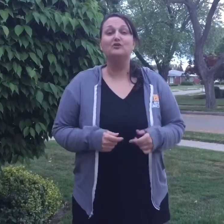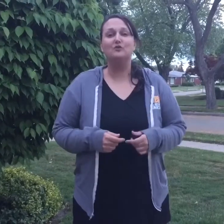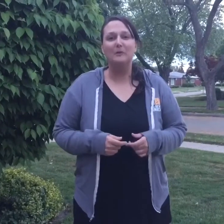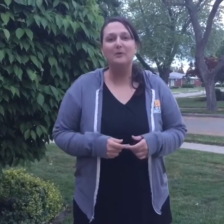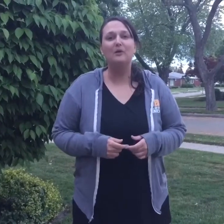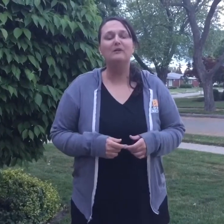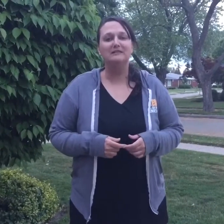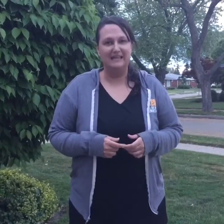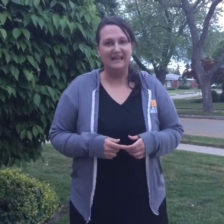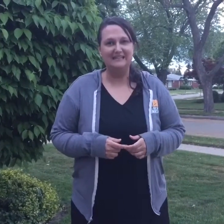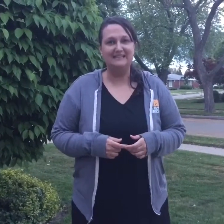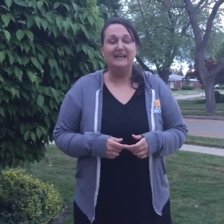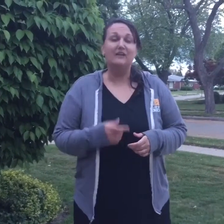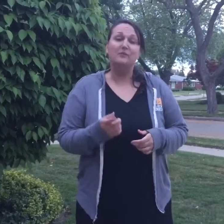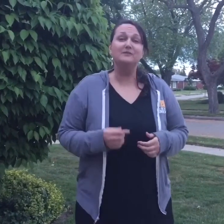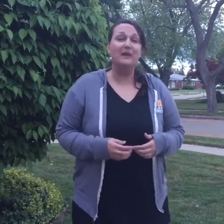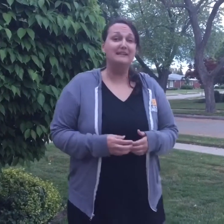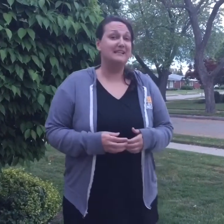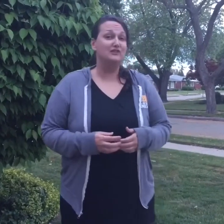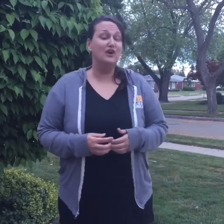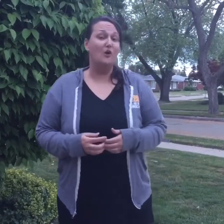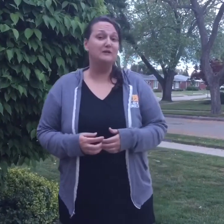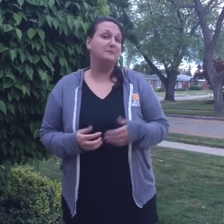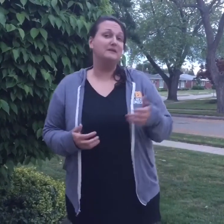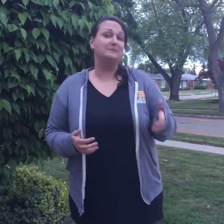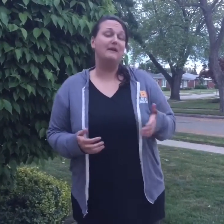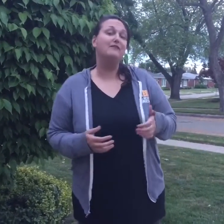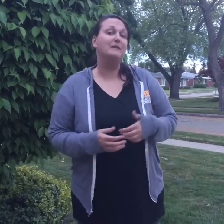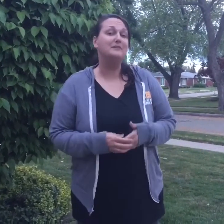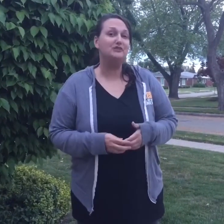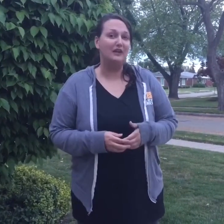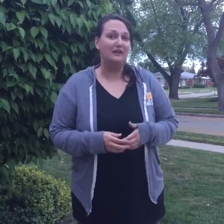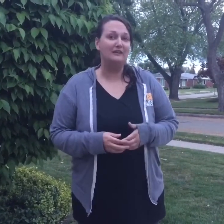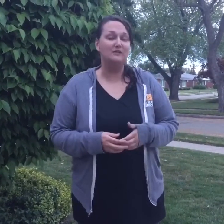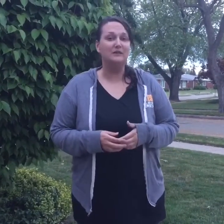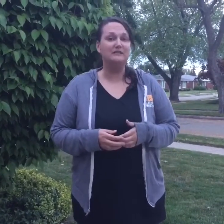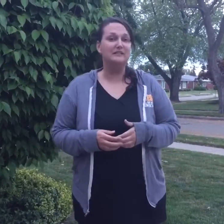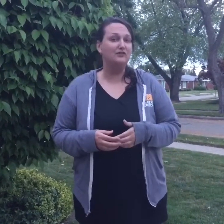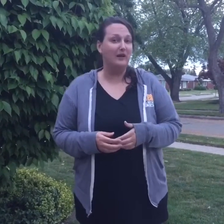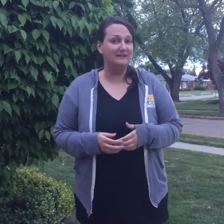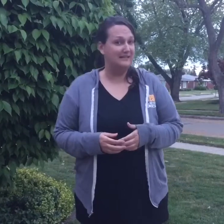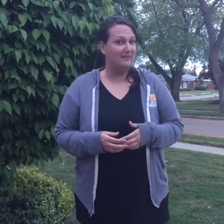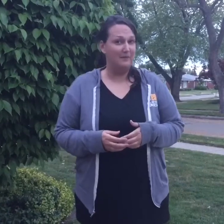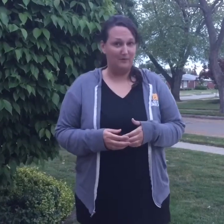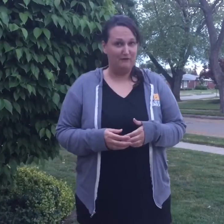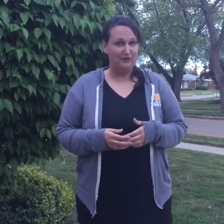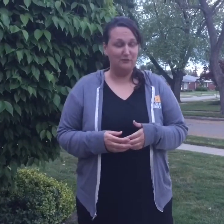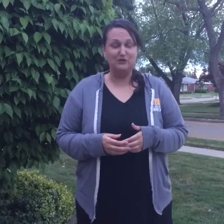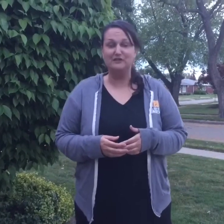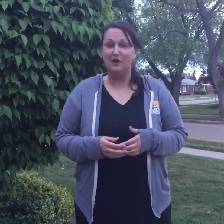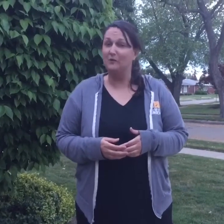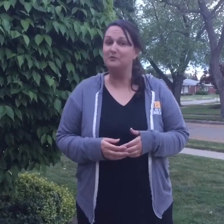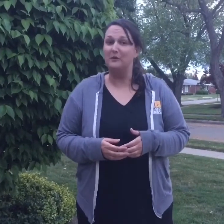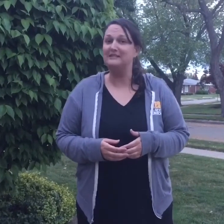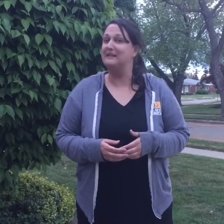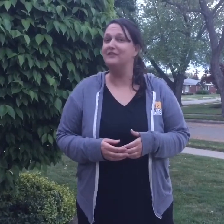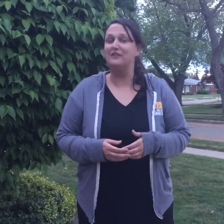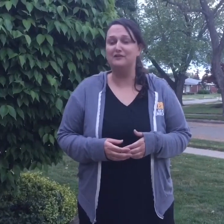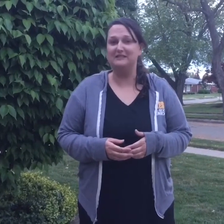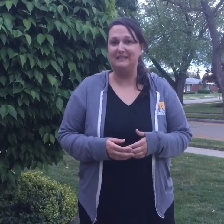triple tickets. Now the reason why I said show is because my friend, Ms. Sherry, is going to teach you how to say the memory verse, which is Psalm 27, 13.